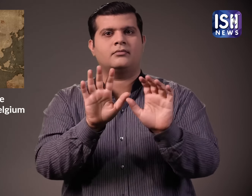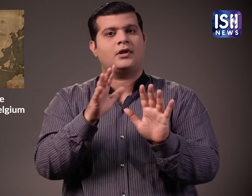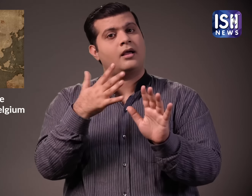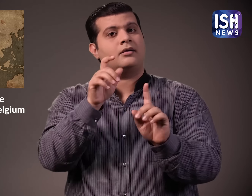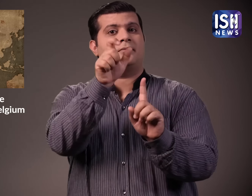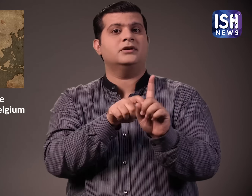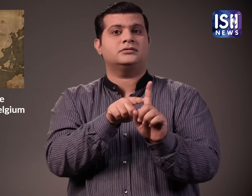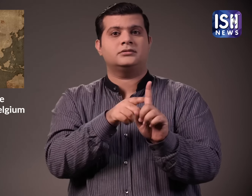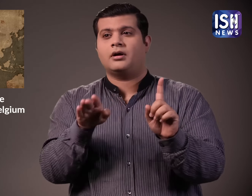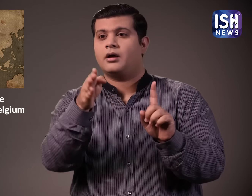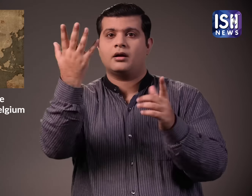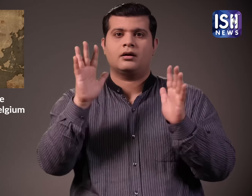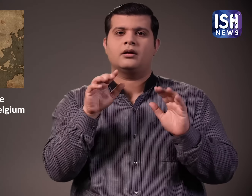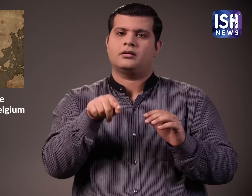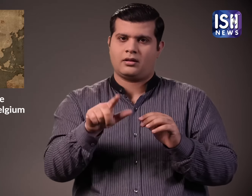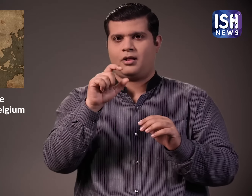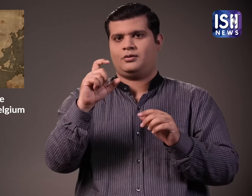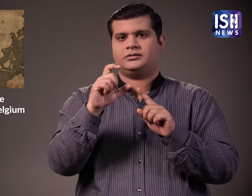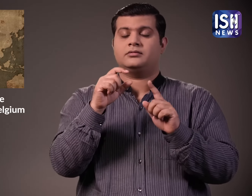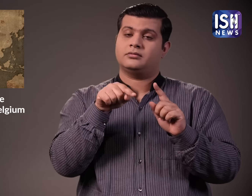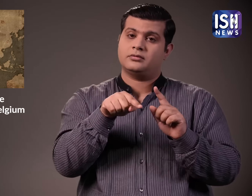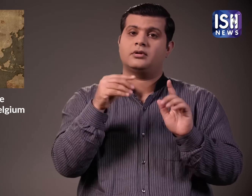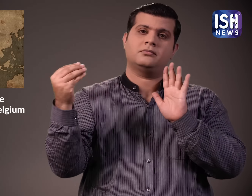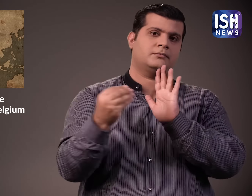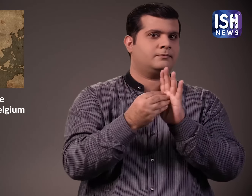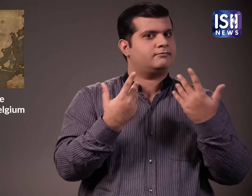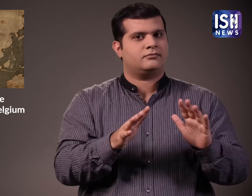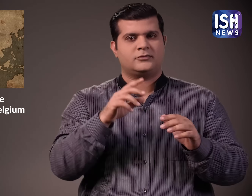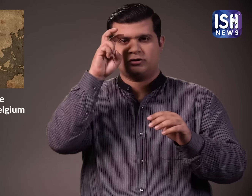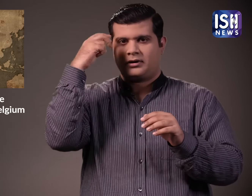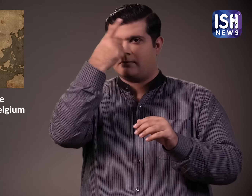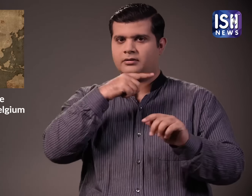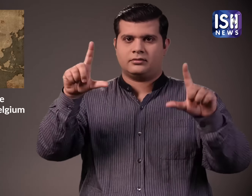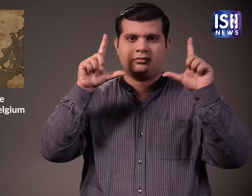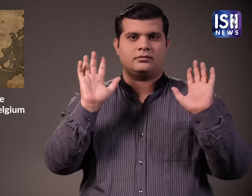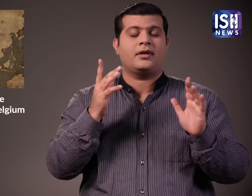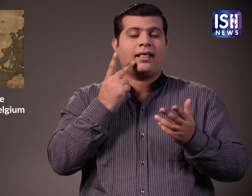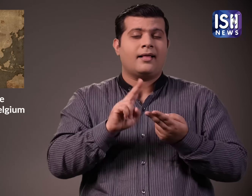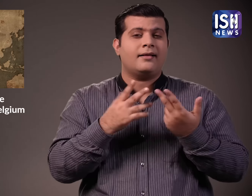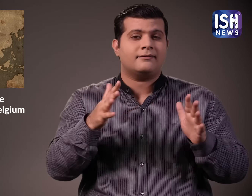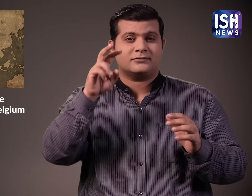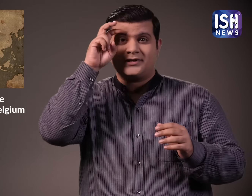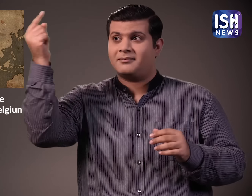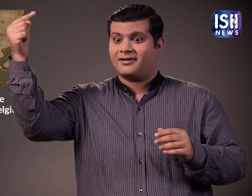escape the country. All their movements will be tracked. Wherever they go, they will be tracked. So this is the LOC.